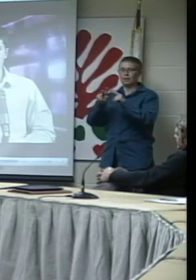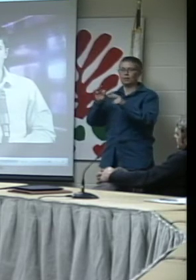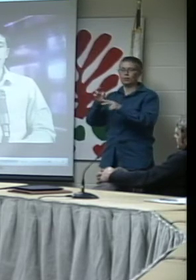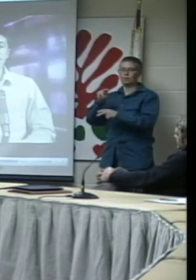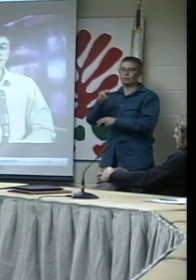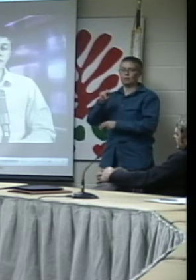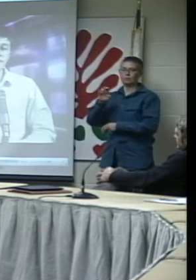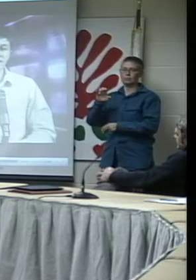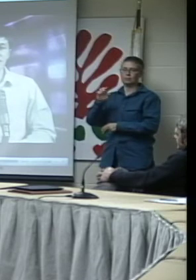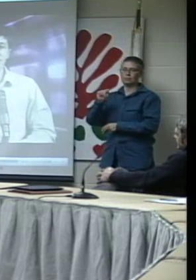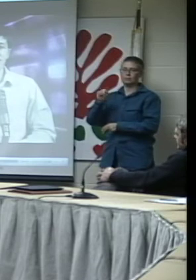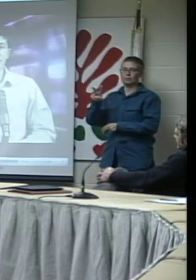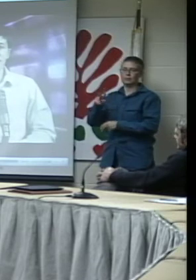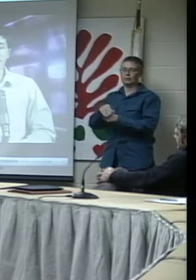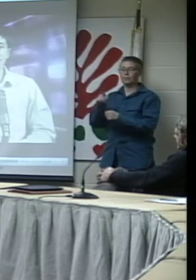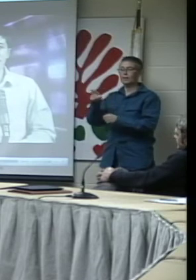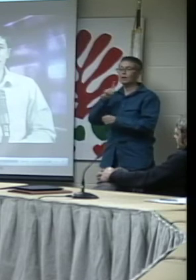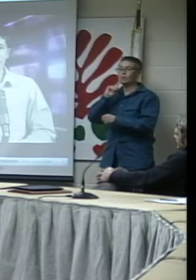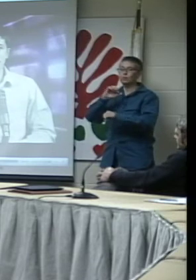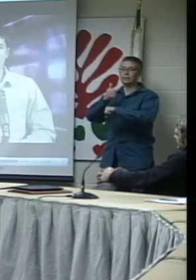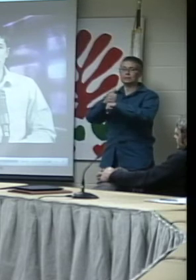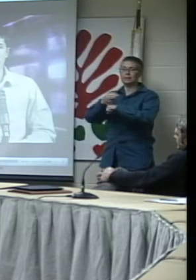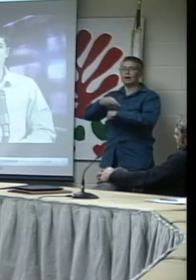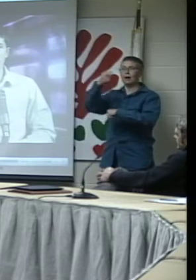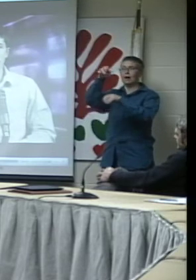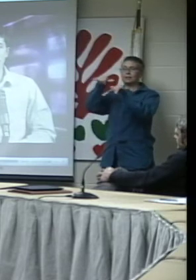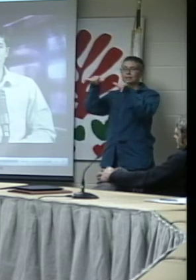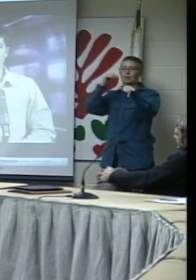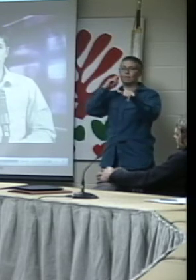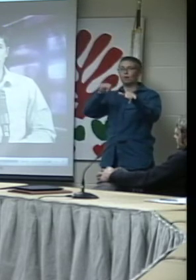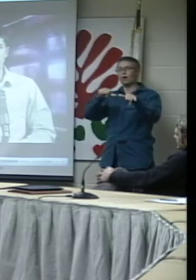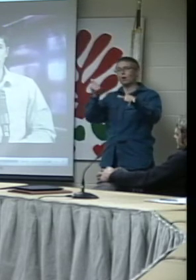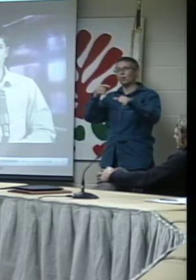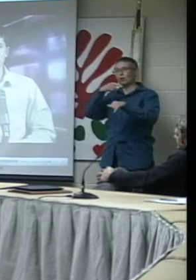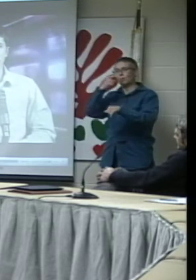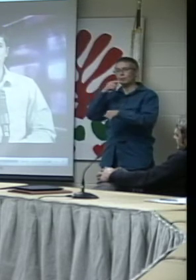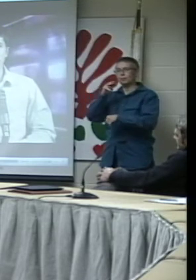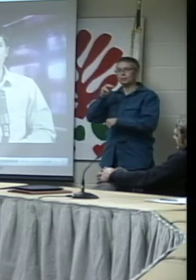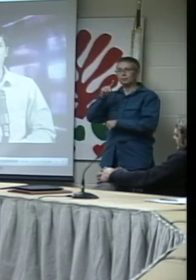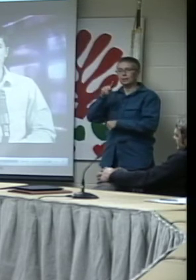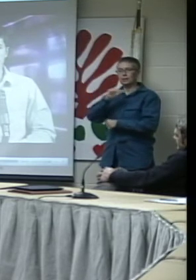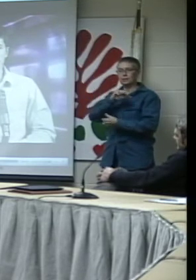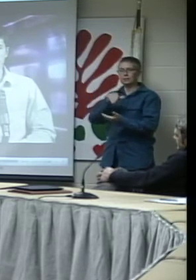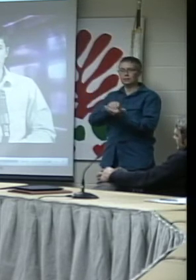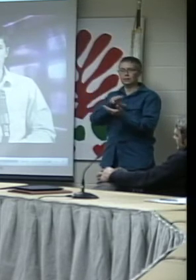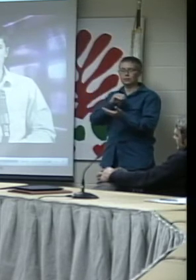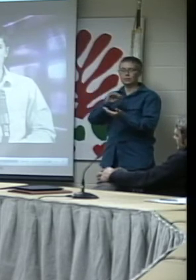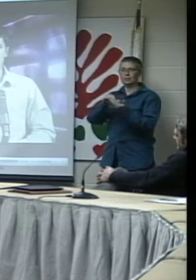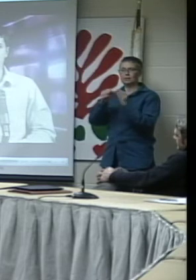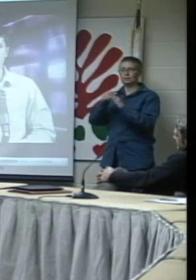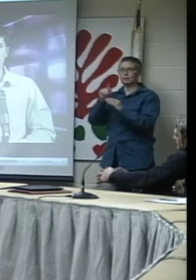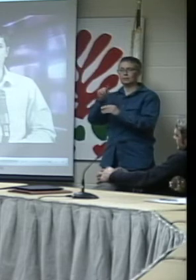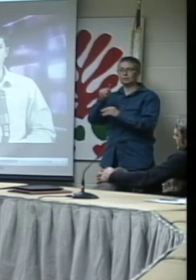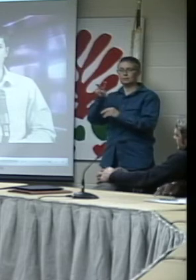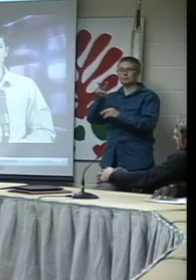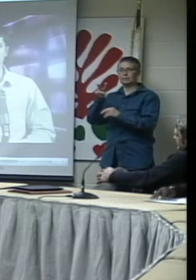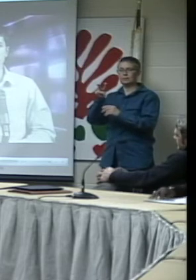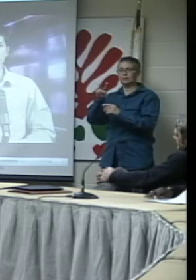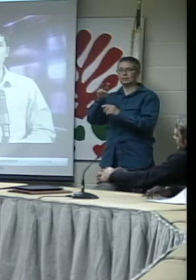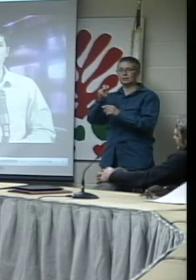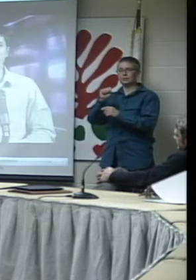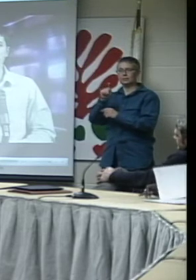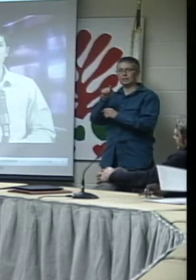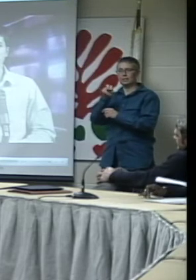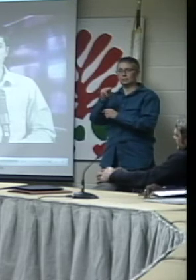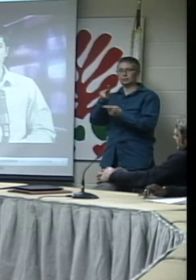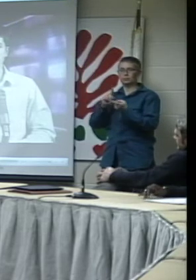Television. NCTV has really set a high standard for other public media centers and community television stations to aspire to in terms of